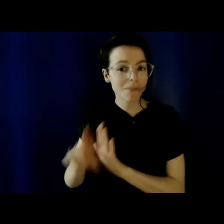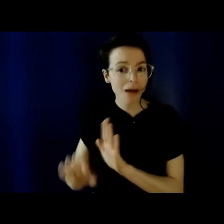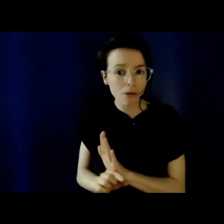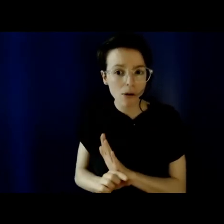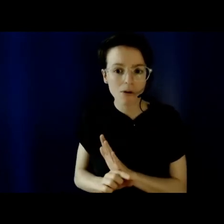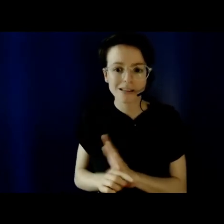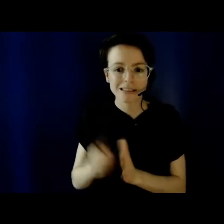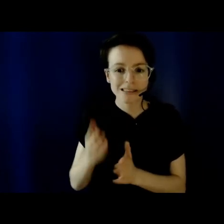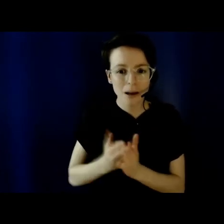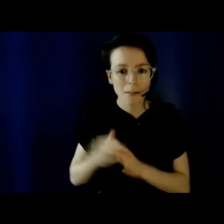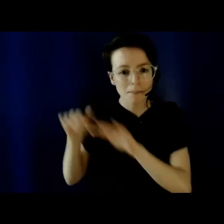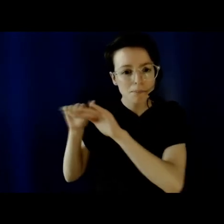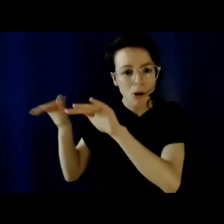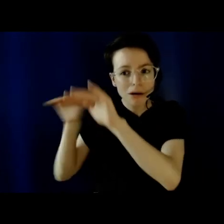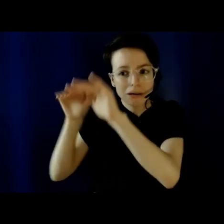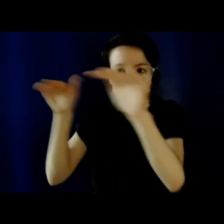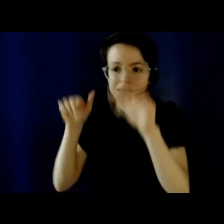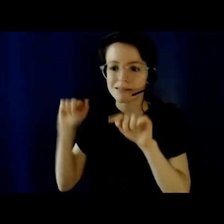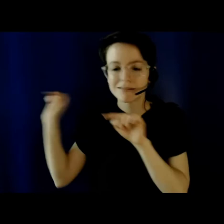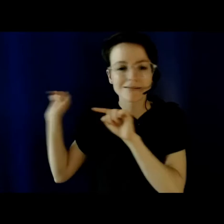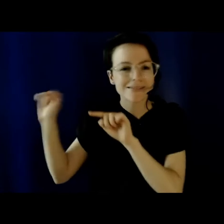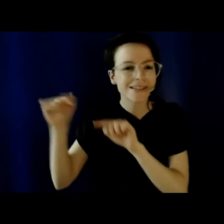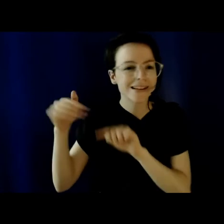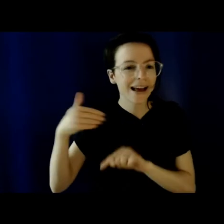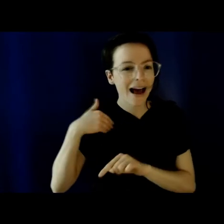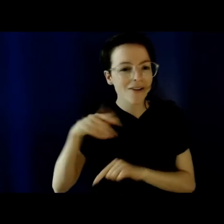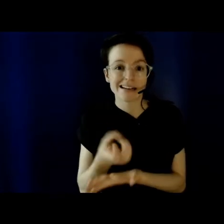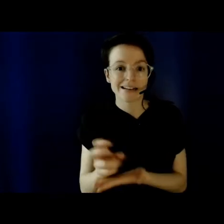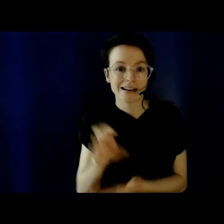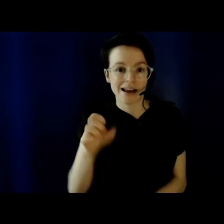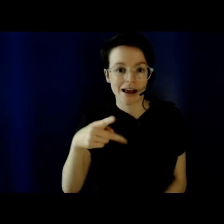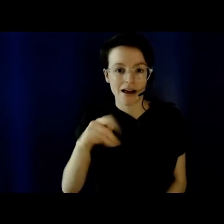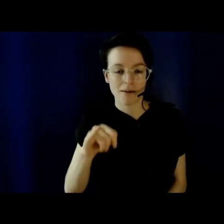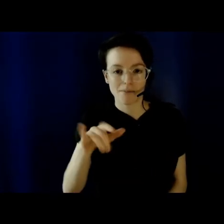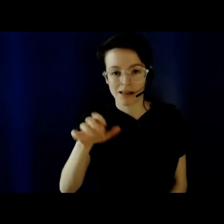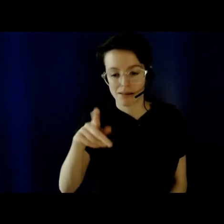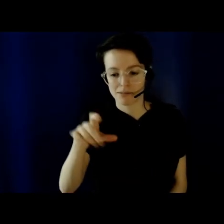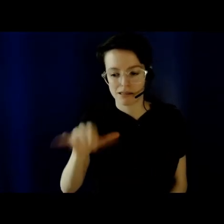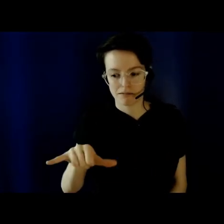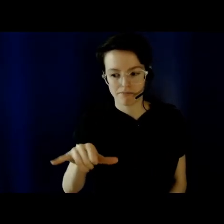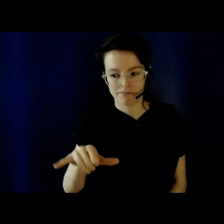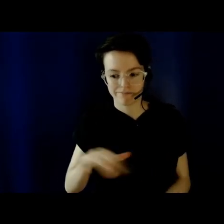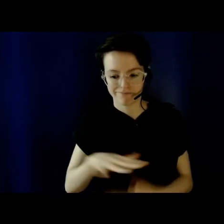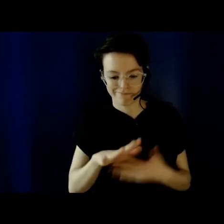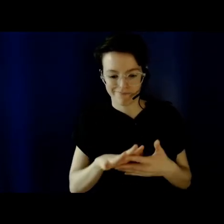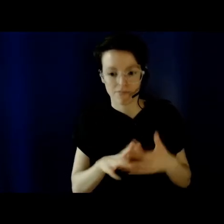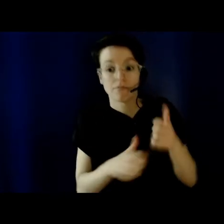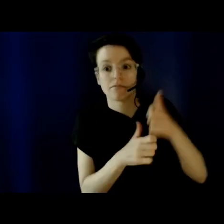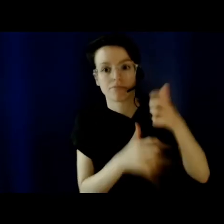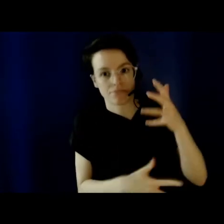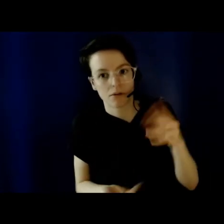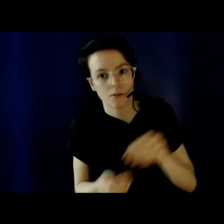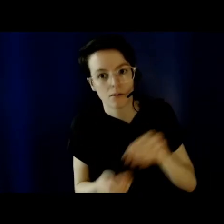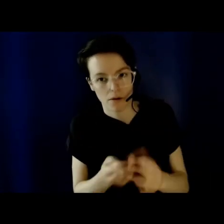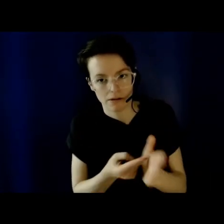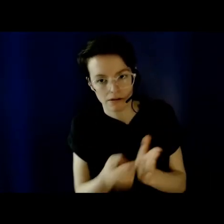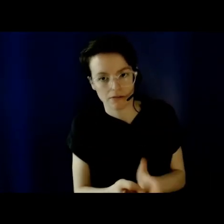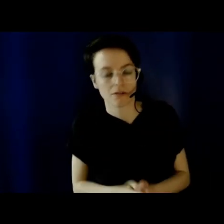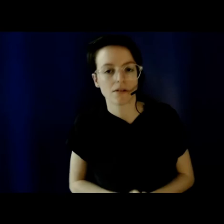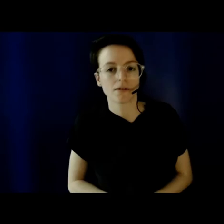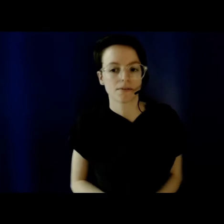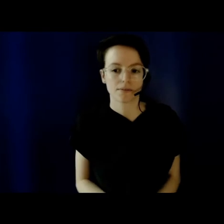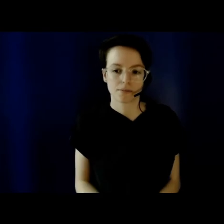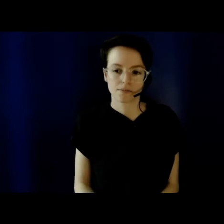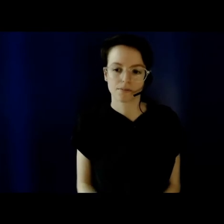of Autobots and Decepticons, and a sword hanging on the wall. So, when we were asked to talk about,